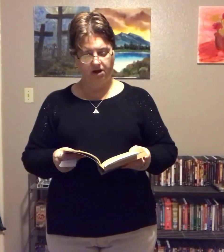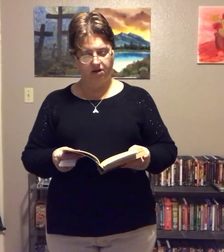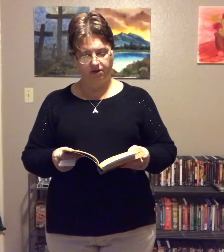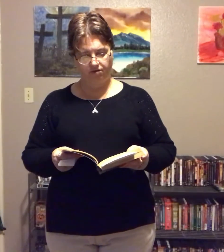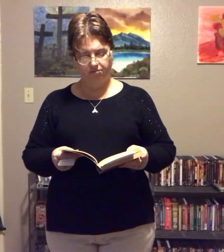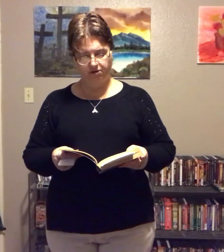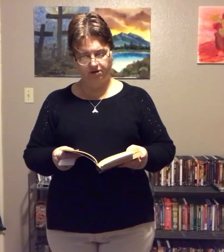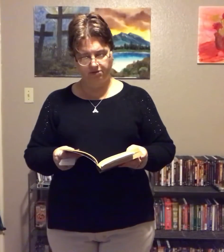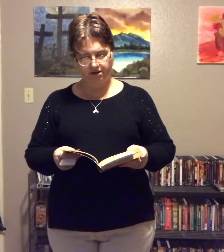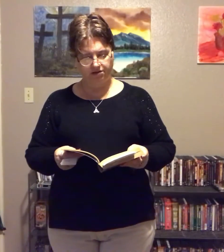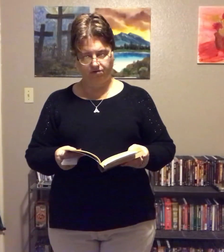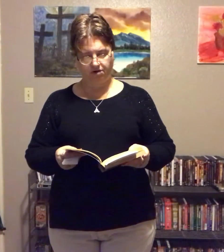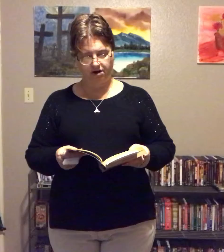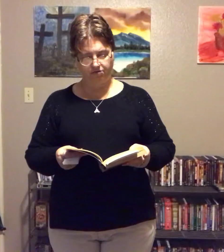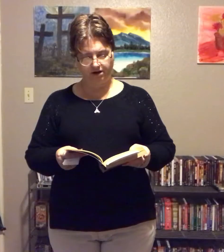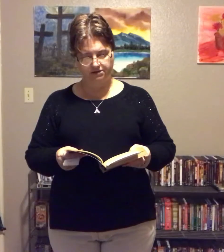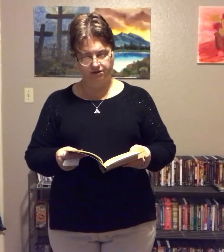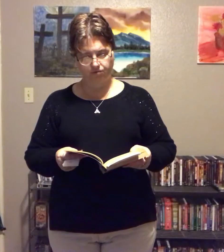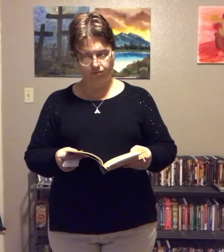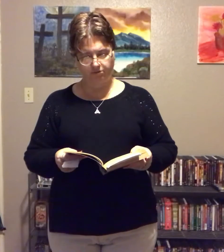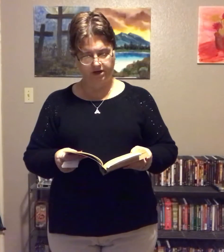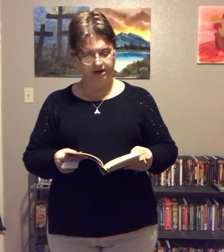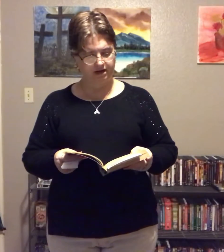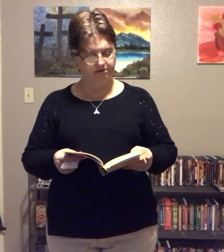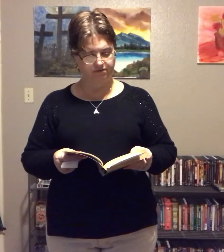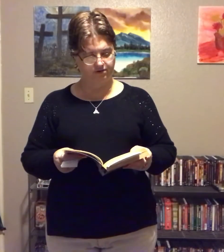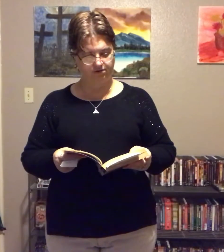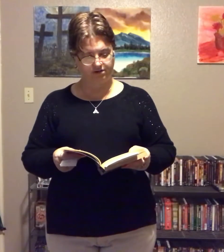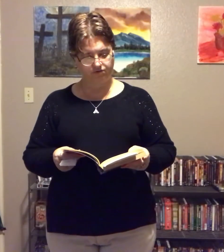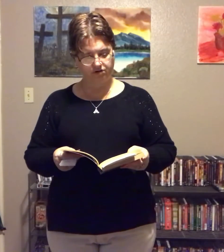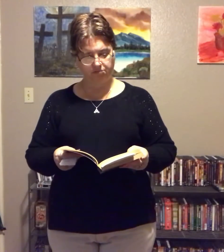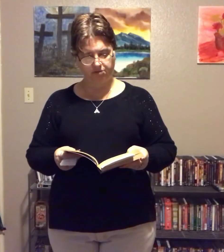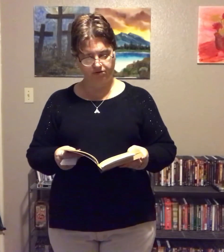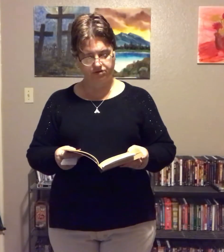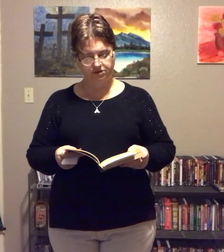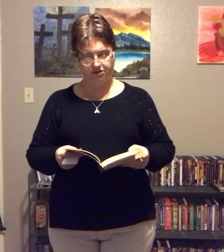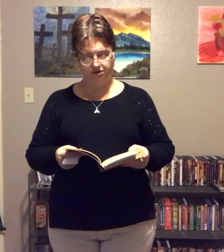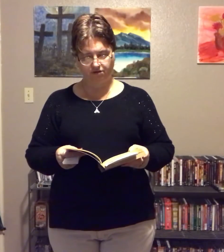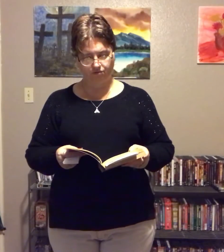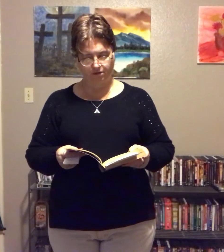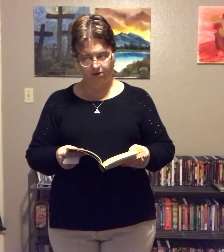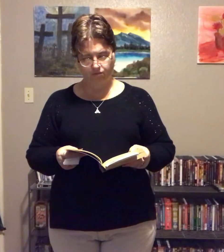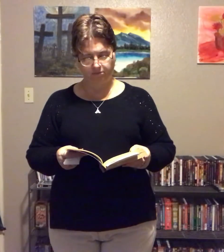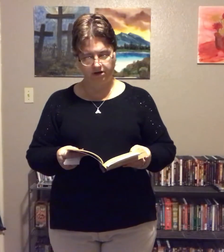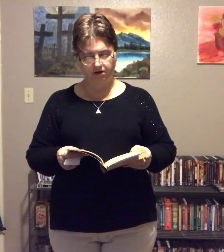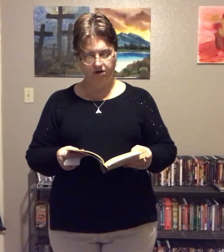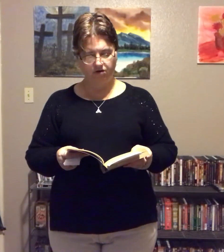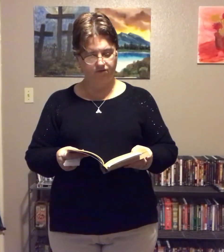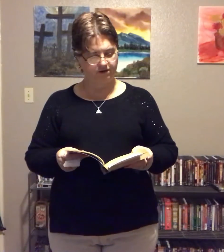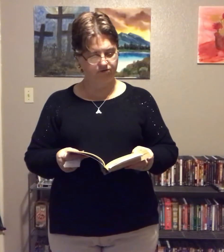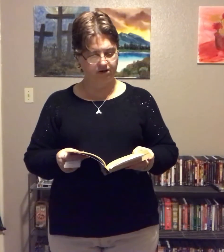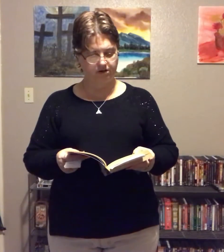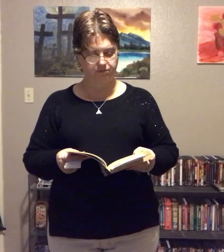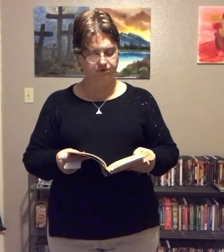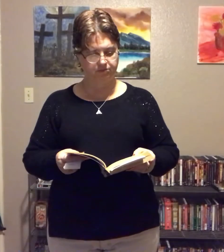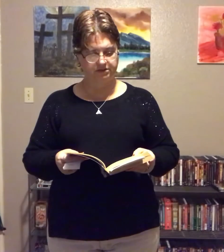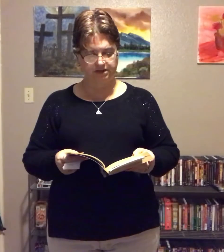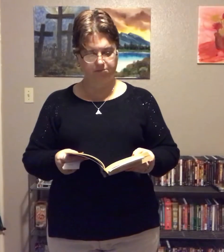Though the bulimic or anorexic woman has a very different compulsion than the overrate woman, her victory comes from the same